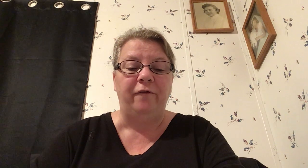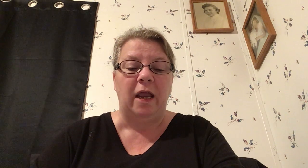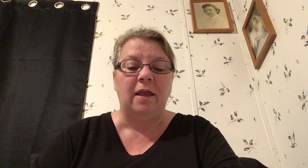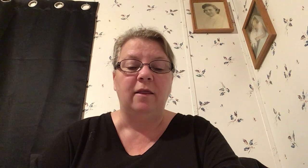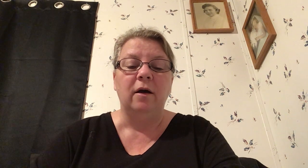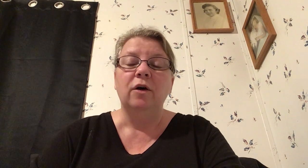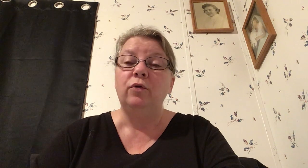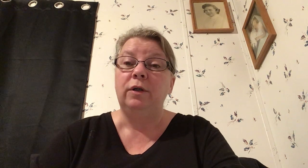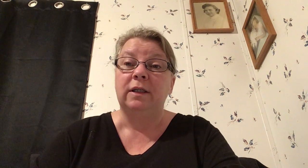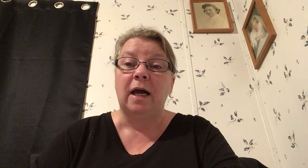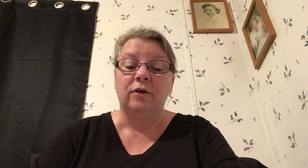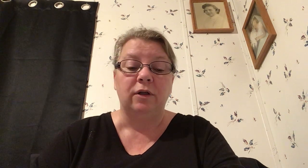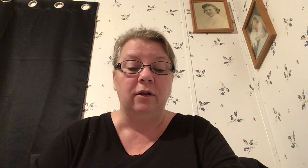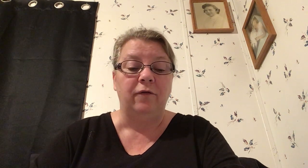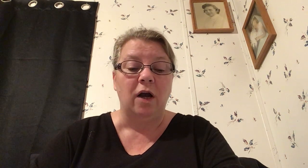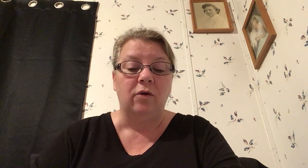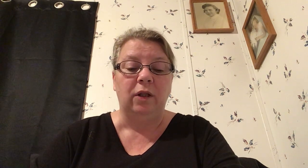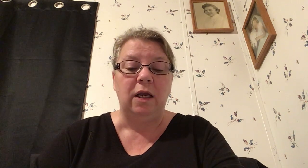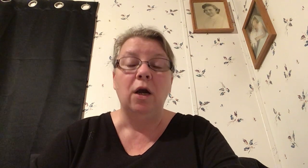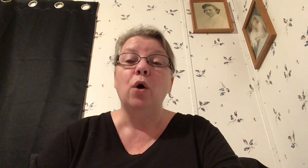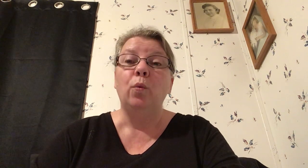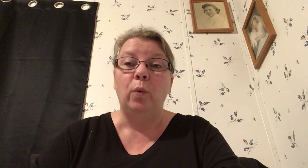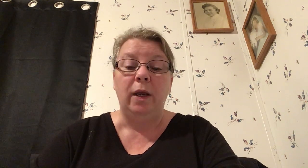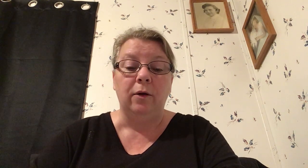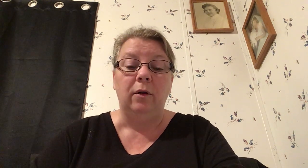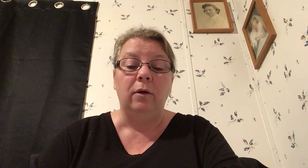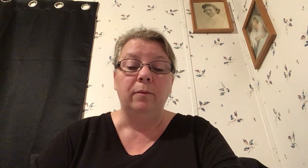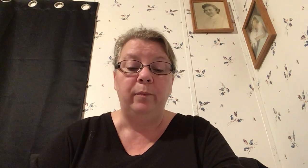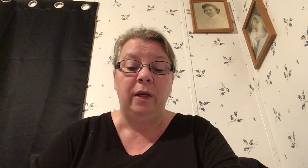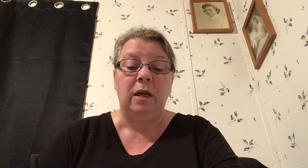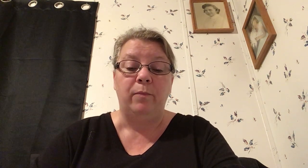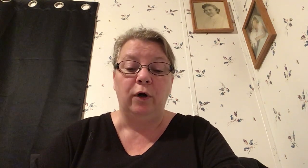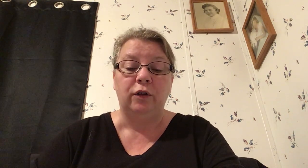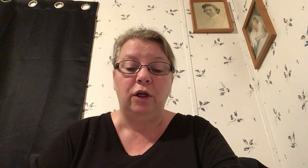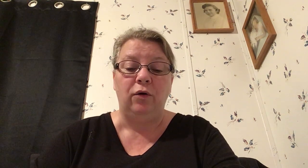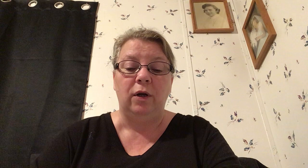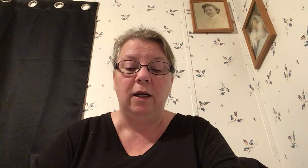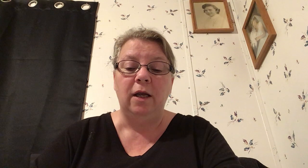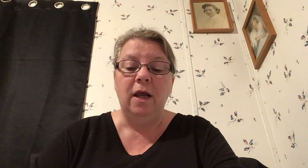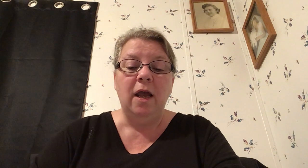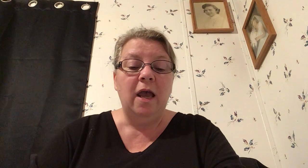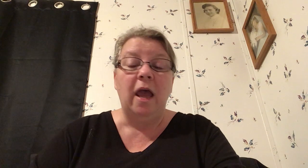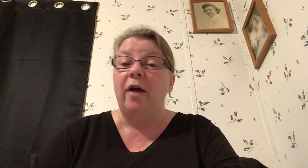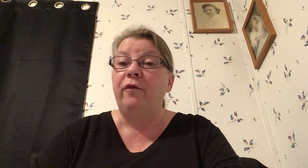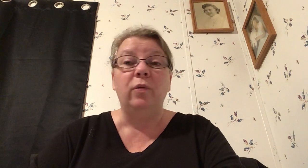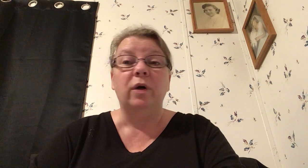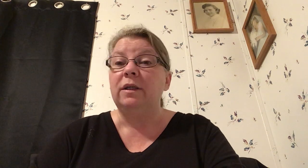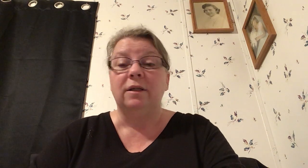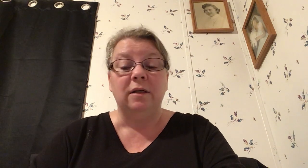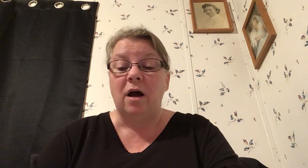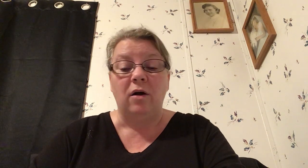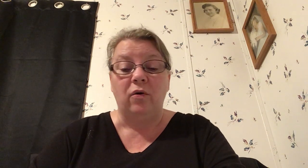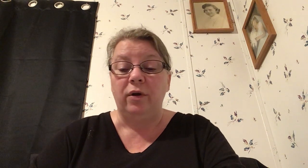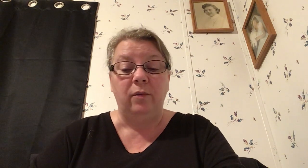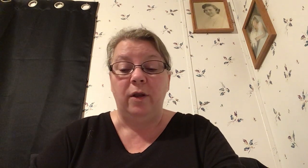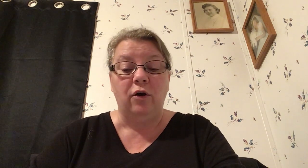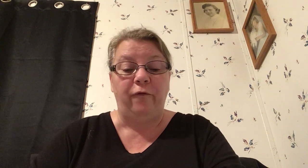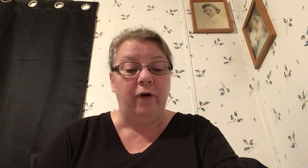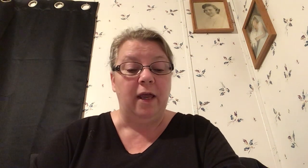faith who desire to live godly will be persecuted everyone is not going to be your friend